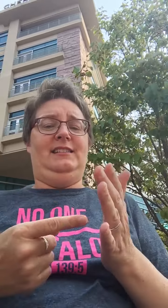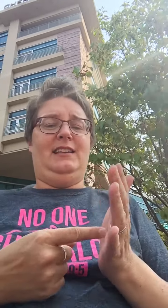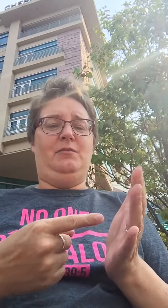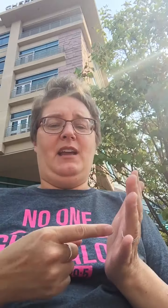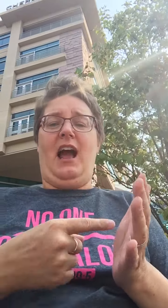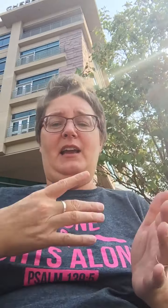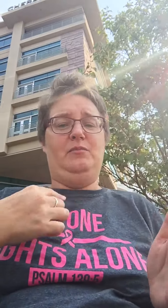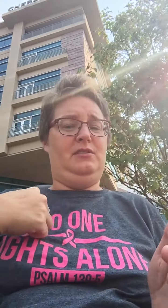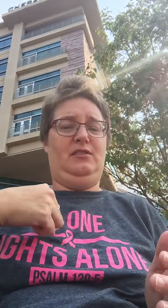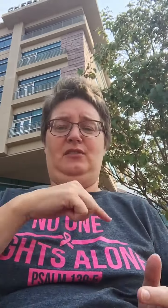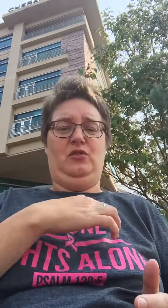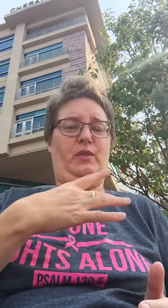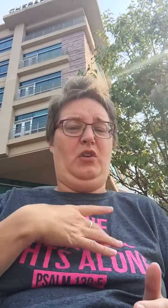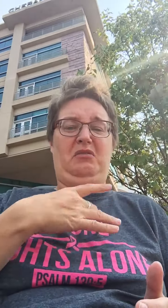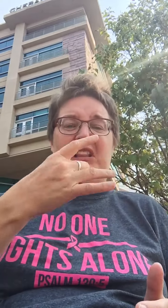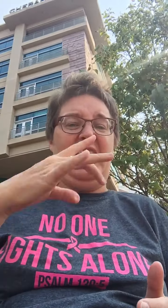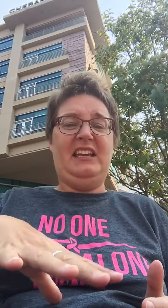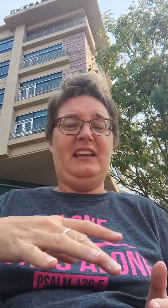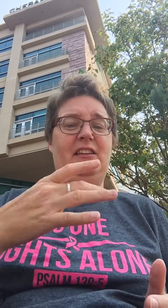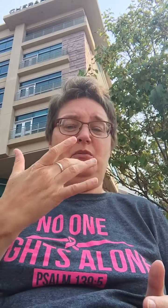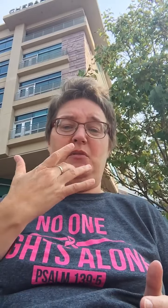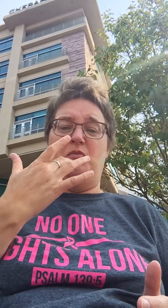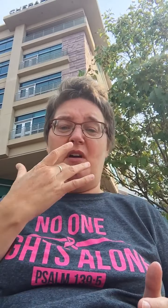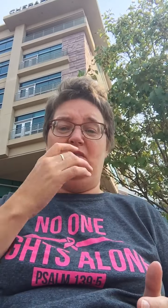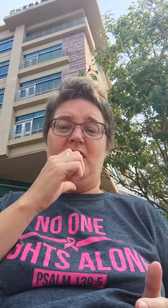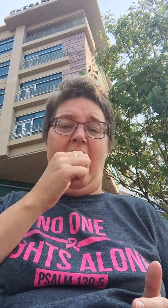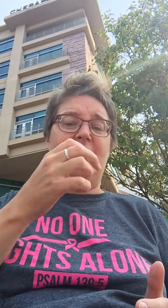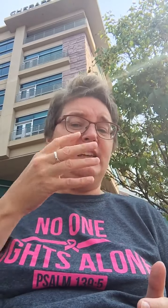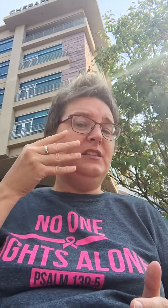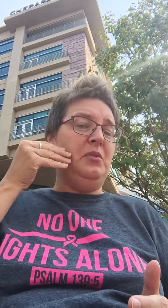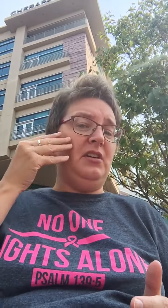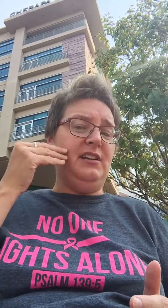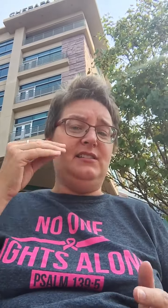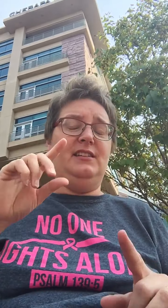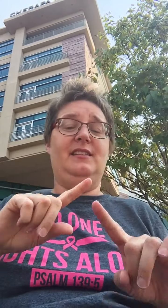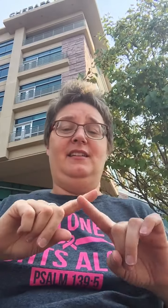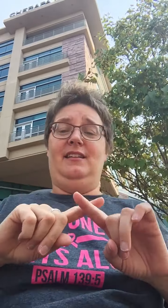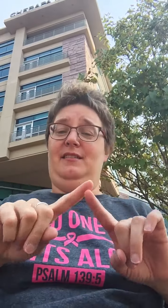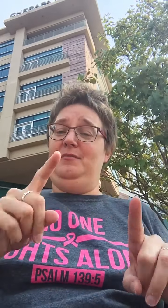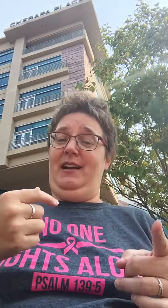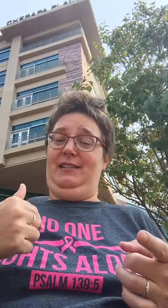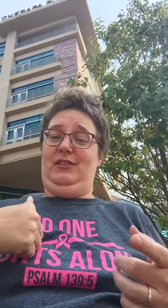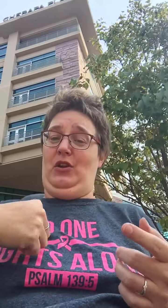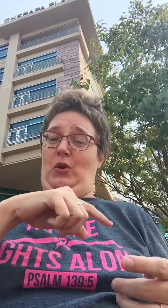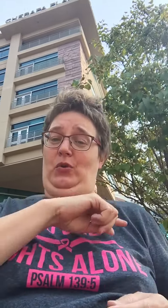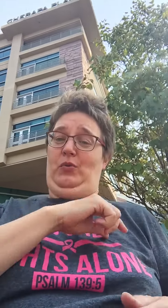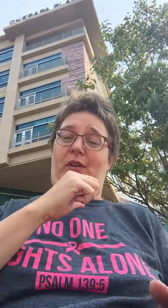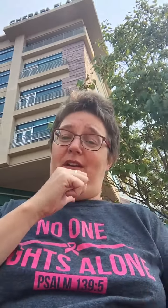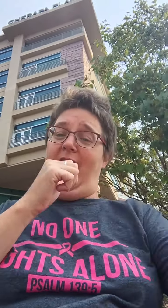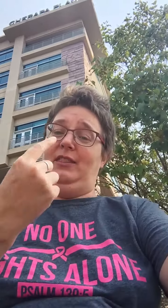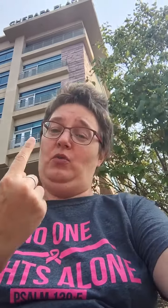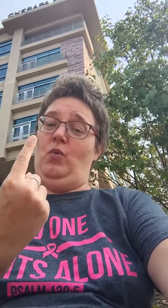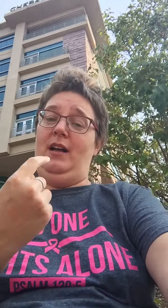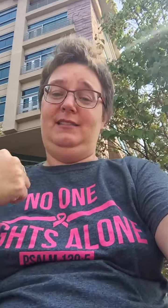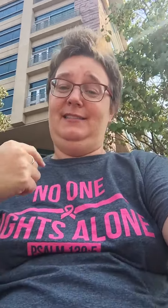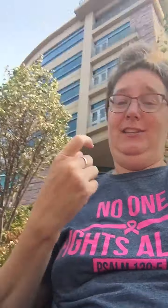Sometimes we don't like it. We would rather not experience it. But we are not the ones that